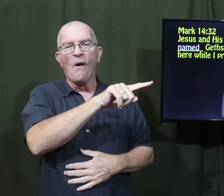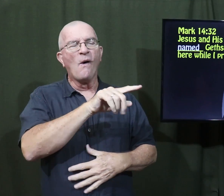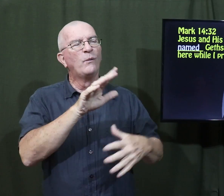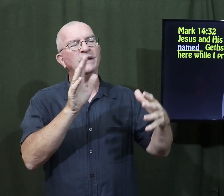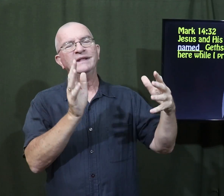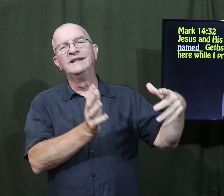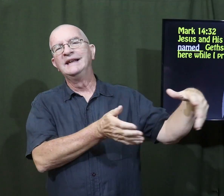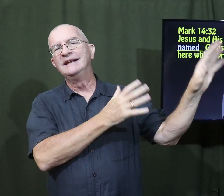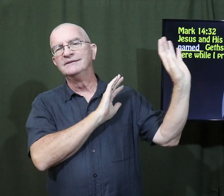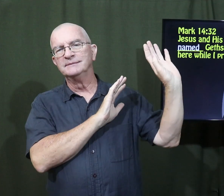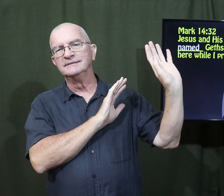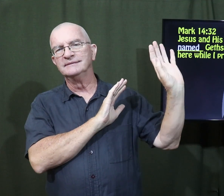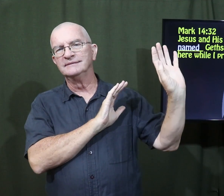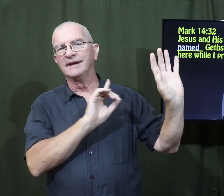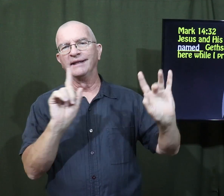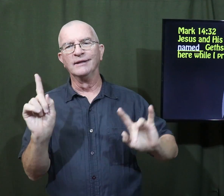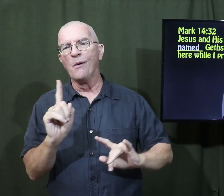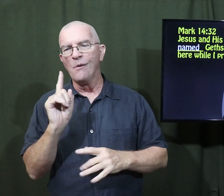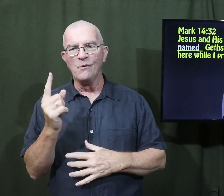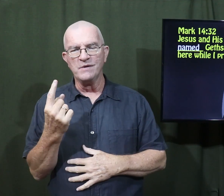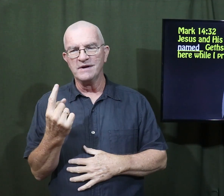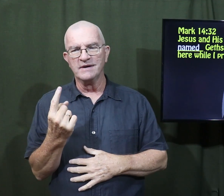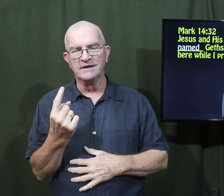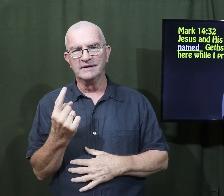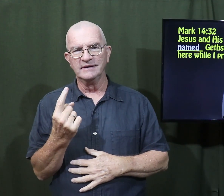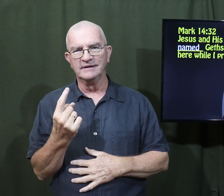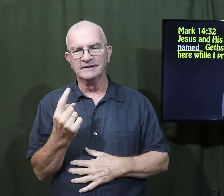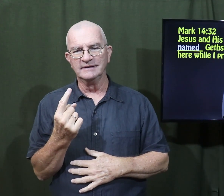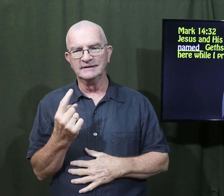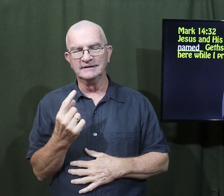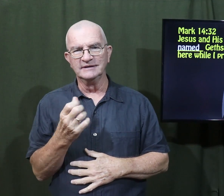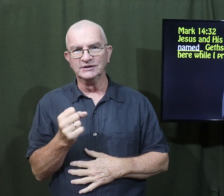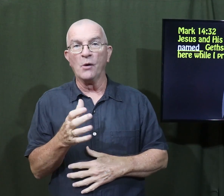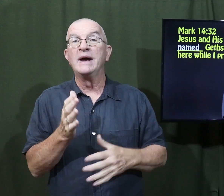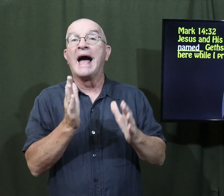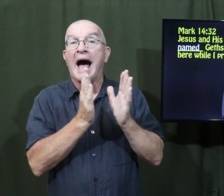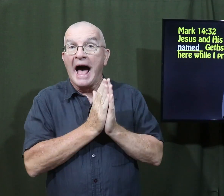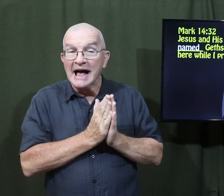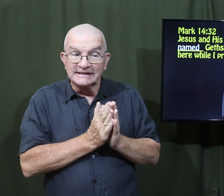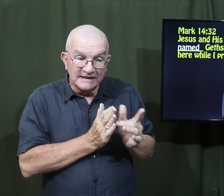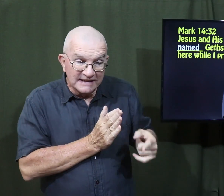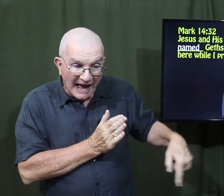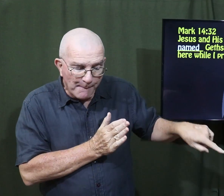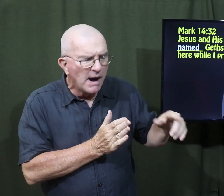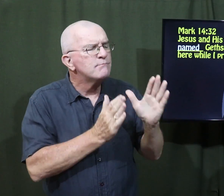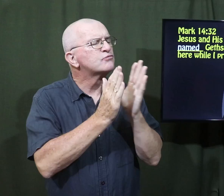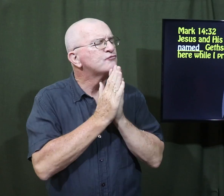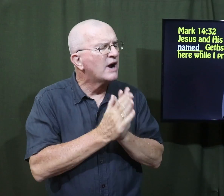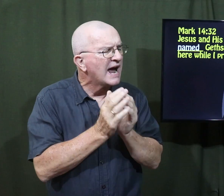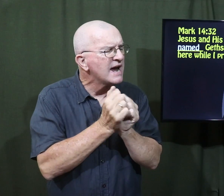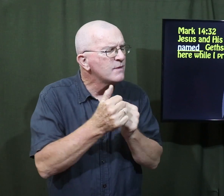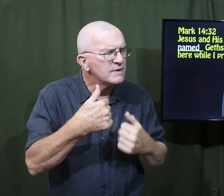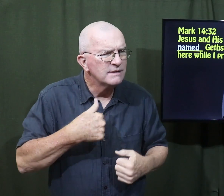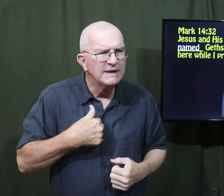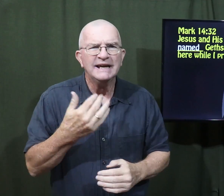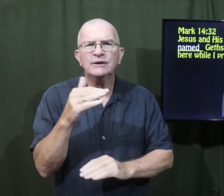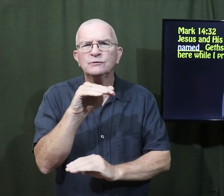that they would all leave him and leave him alone. And he asked them, pray with me tonight,